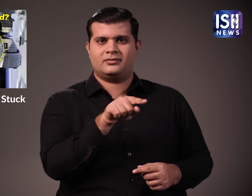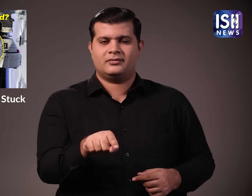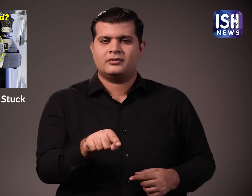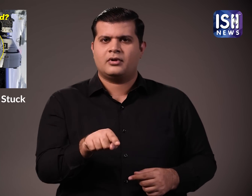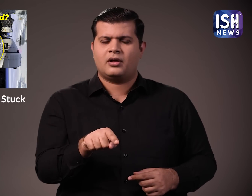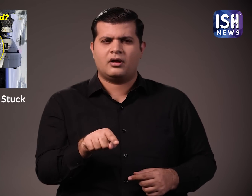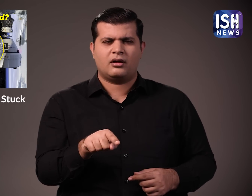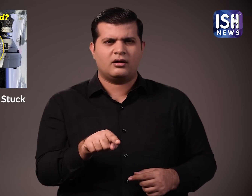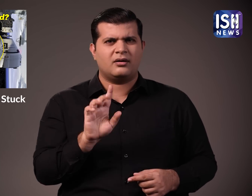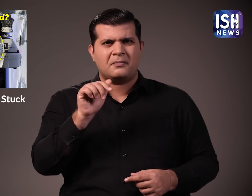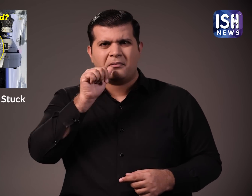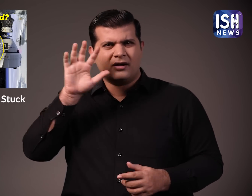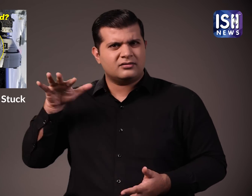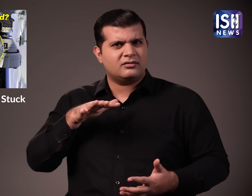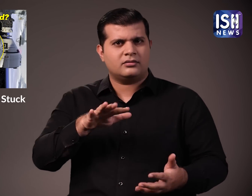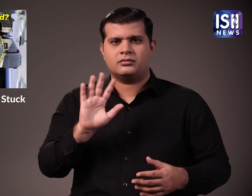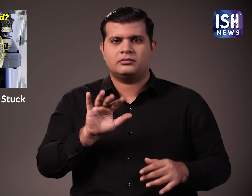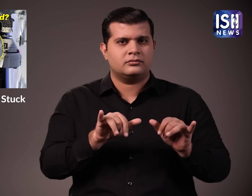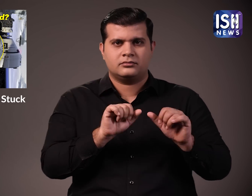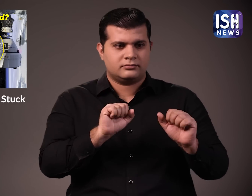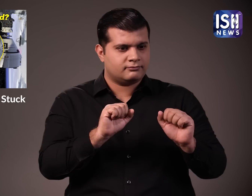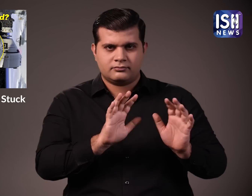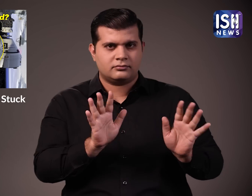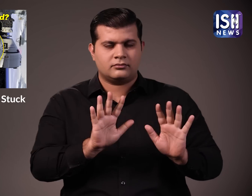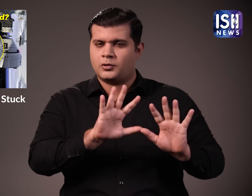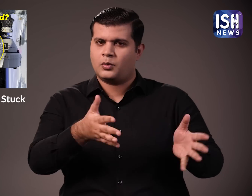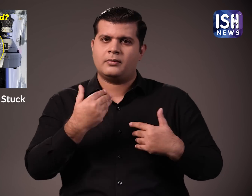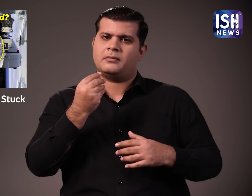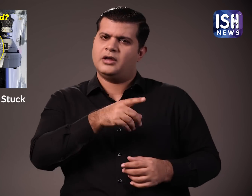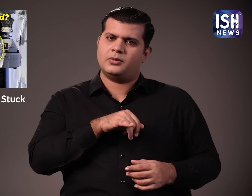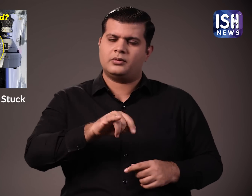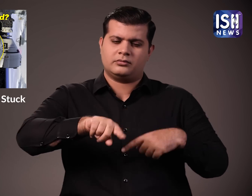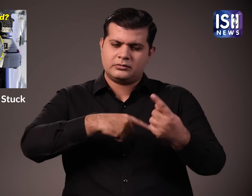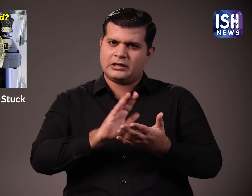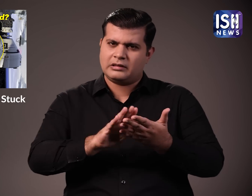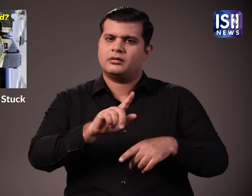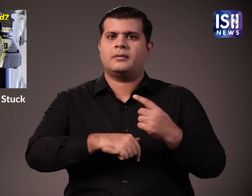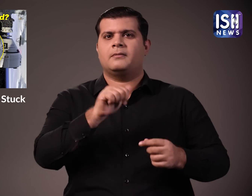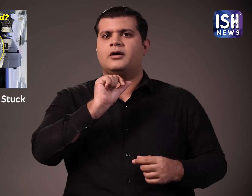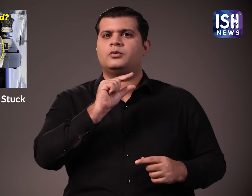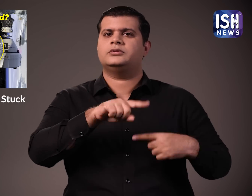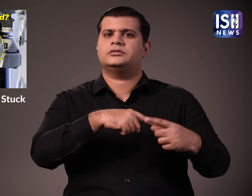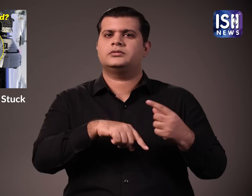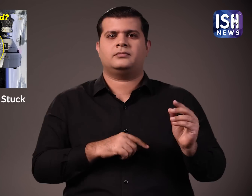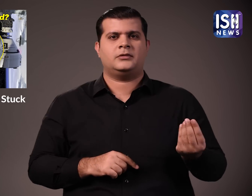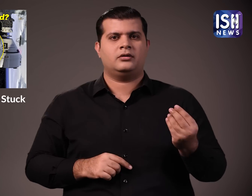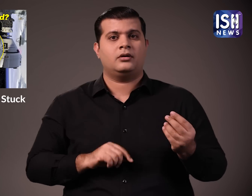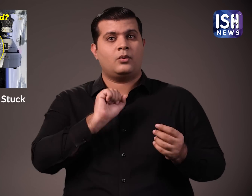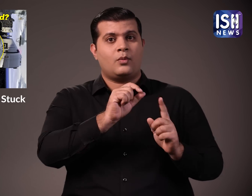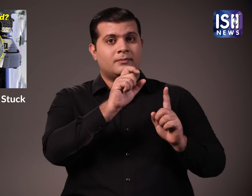This was meant for the two astronauts. Water cannot be stored in the spacecraft. Instead, a machine was kept there to